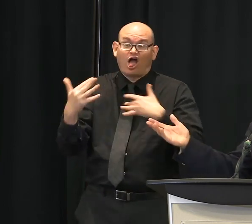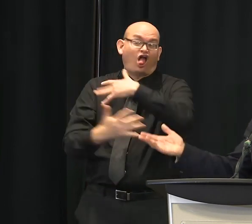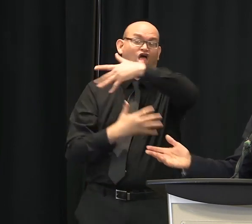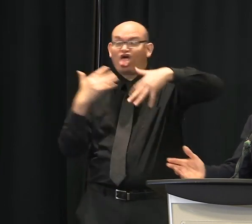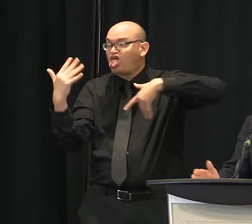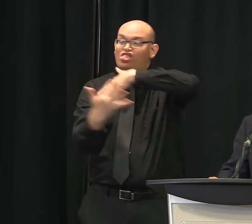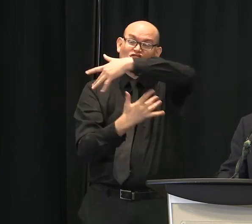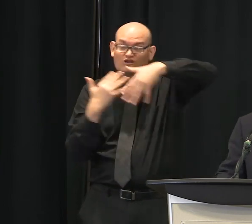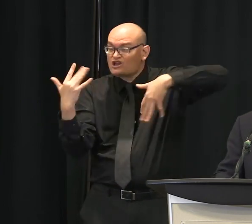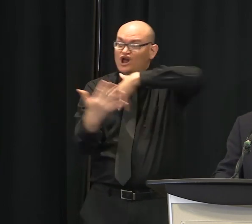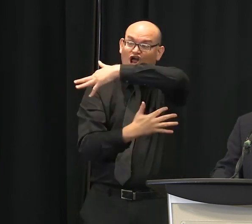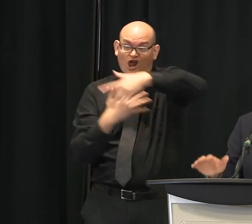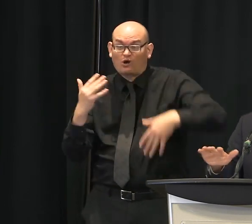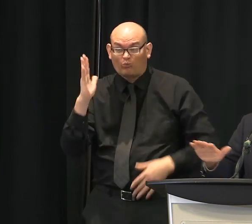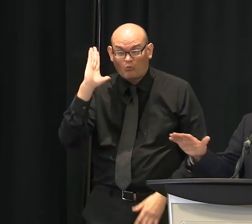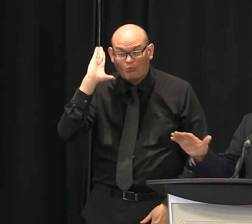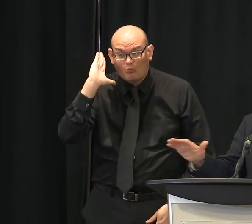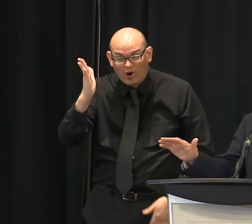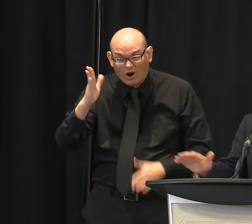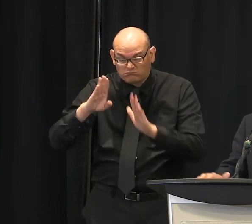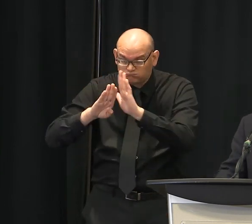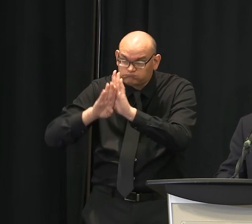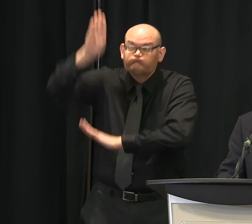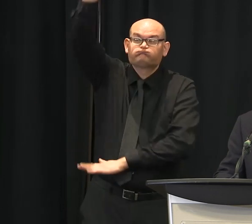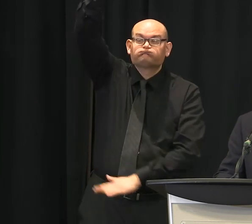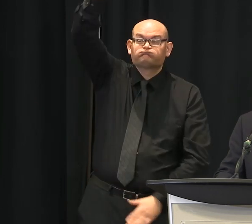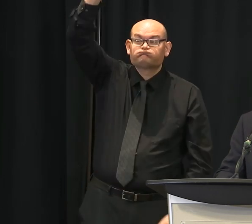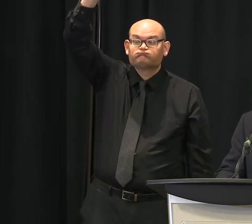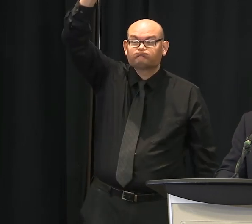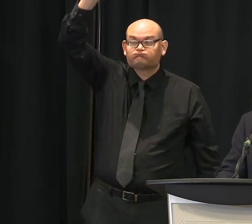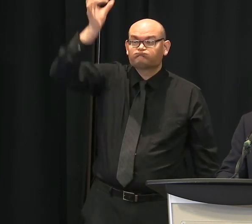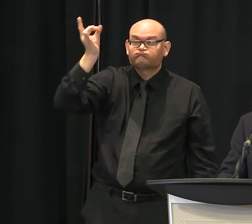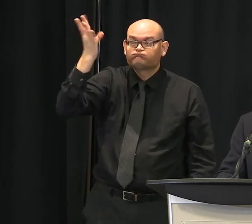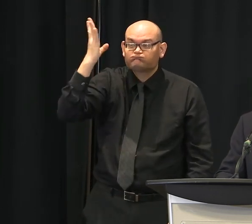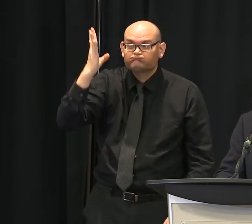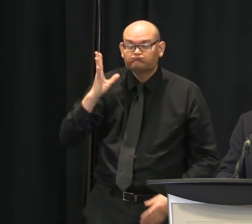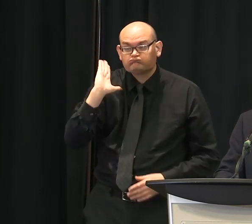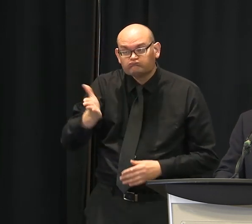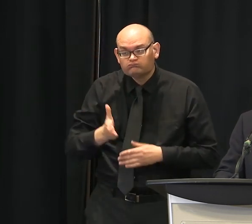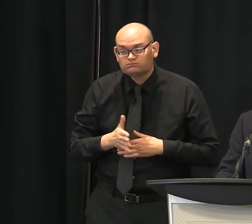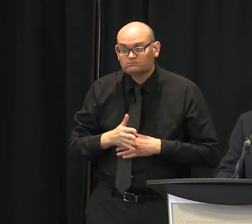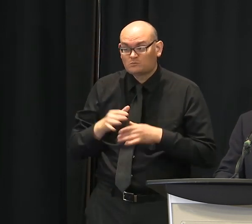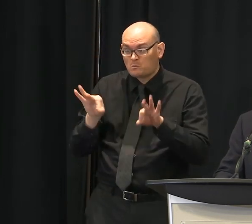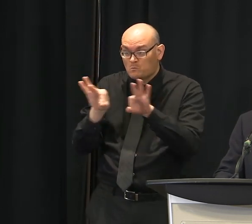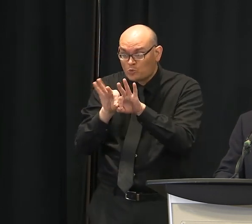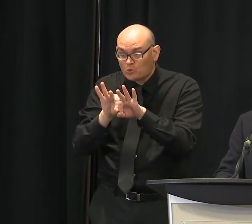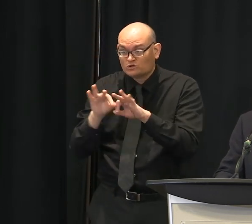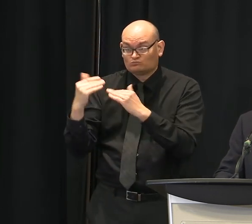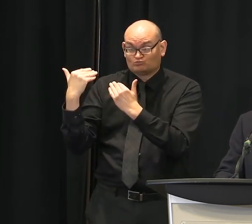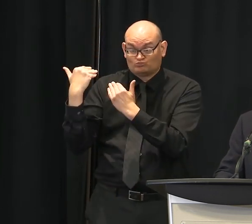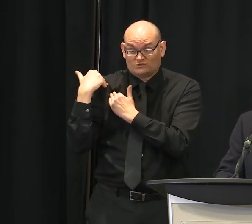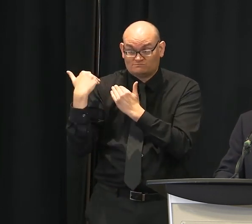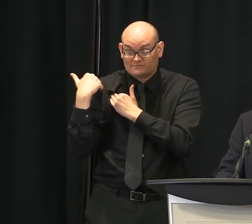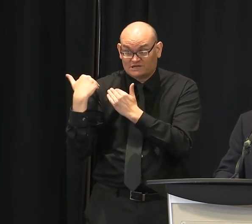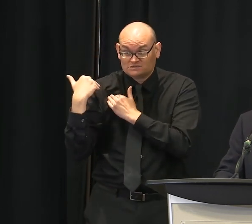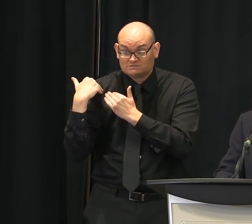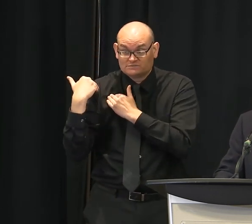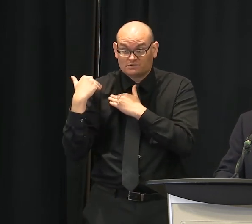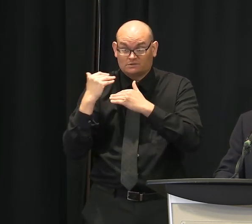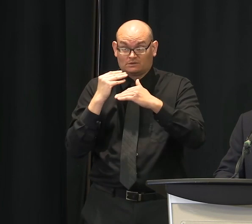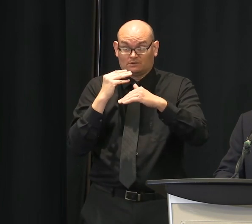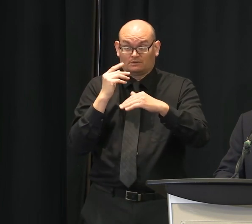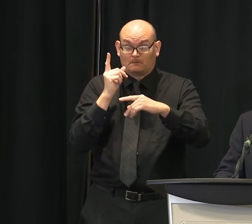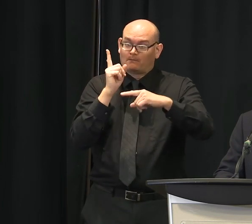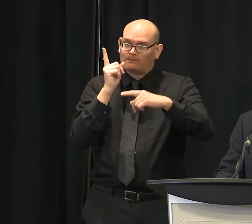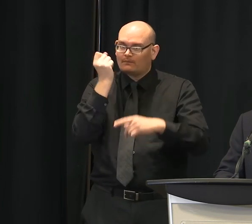testing and tracing so we kind of can see it when it's coming. But it's extremely important to do our part on that. And then just finally, I